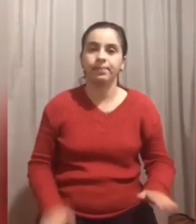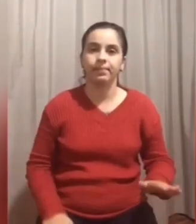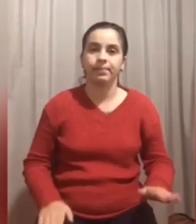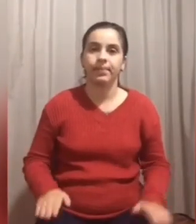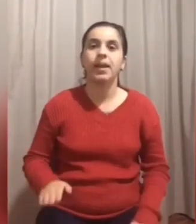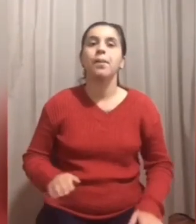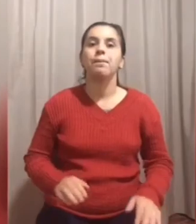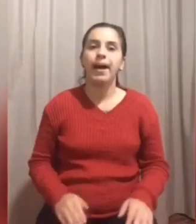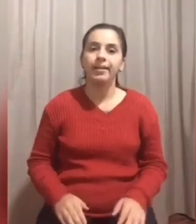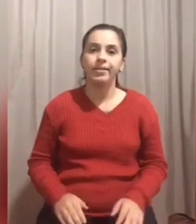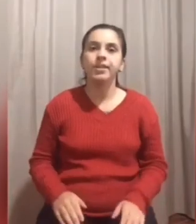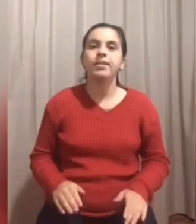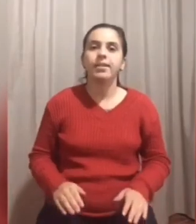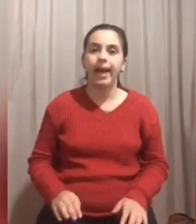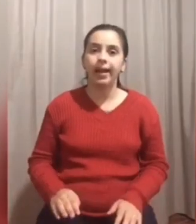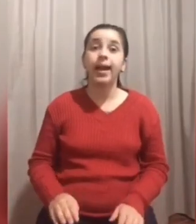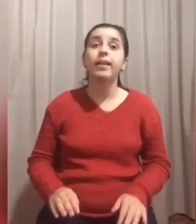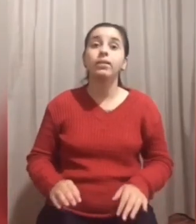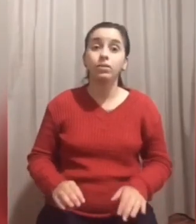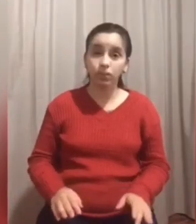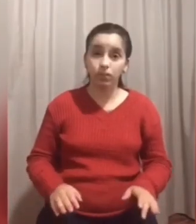Bate-taca Taca-tum